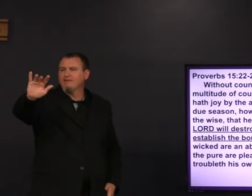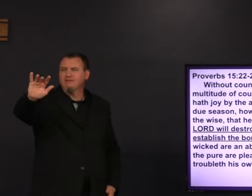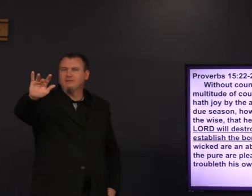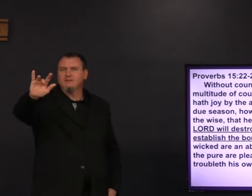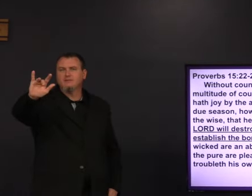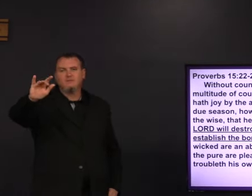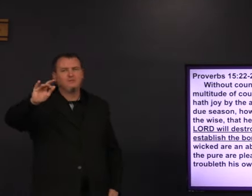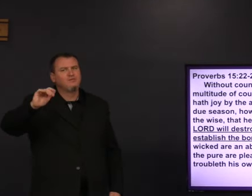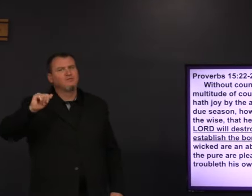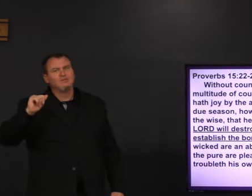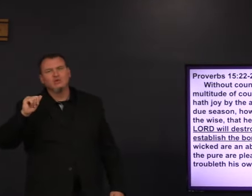Ah!